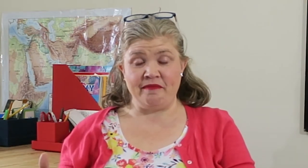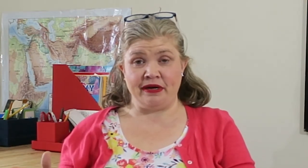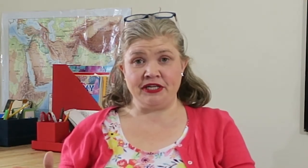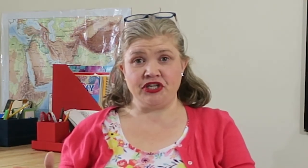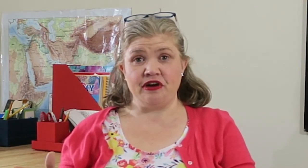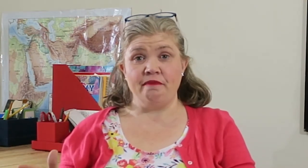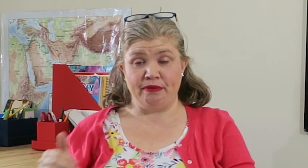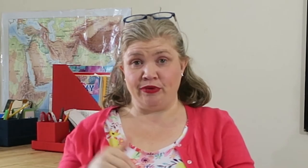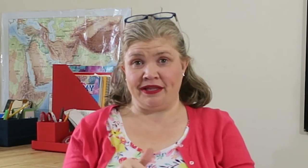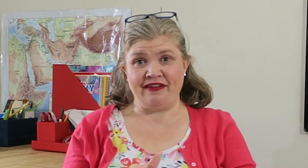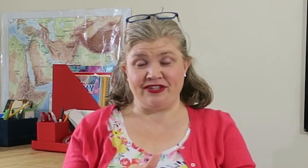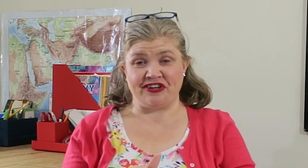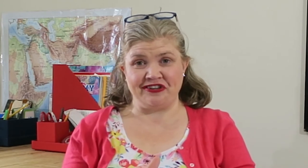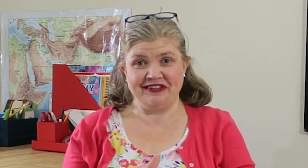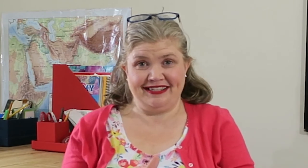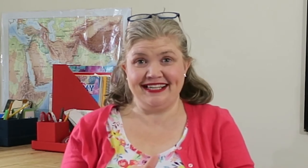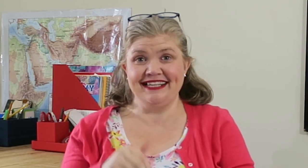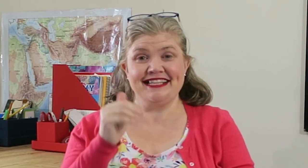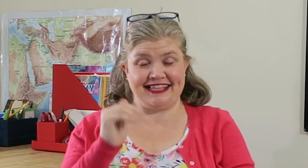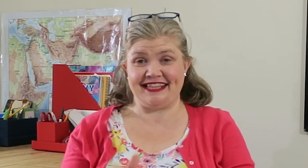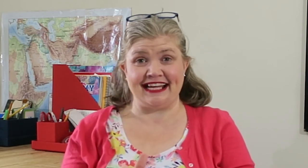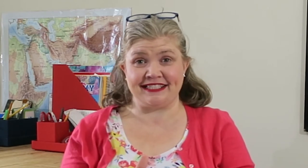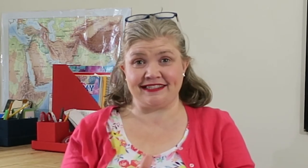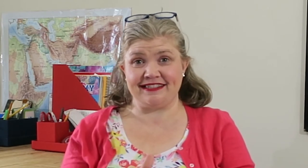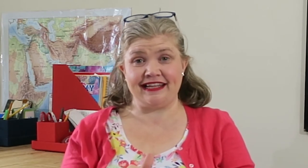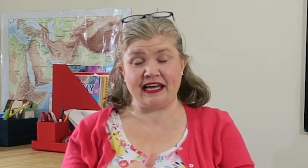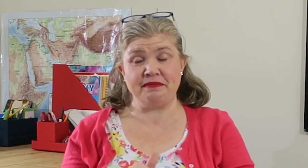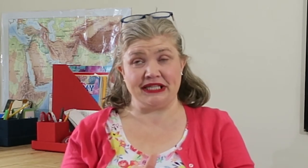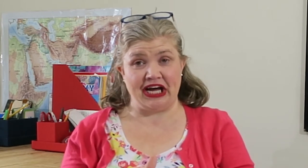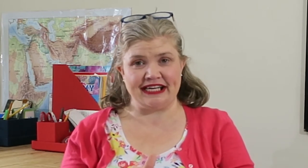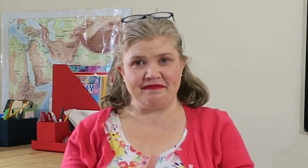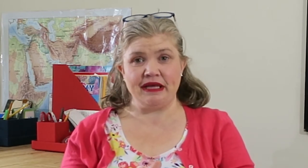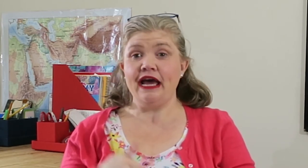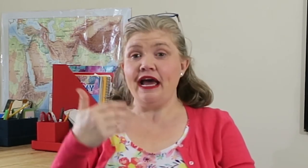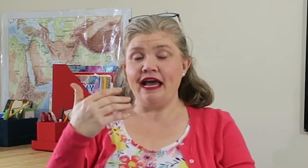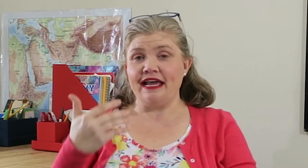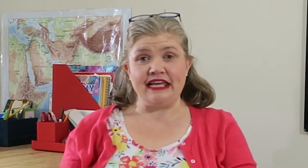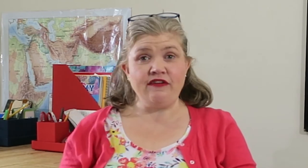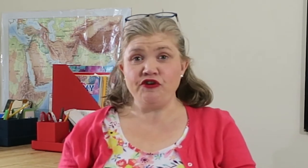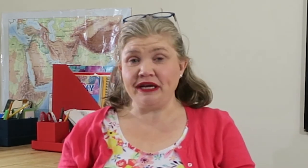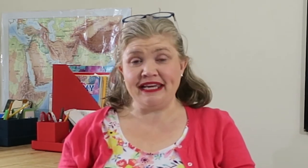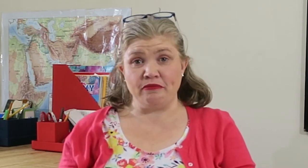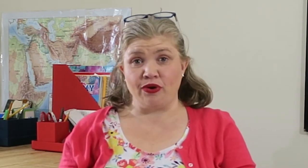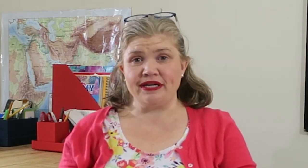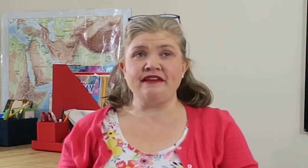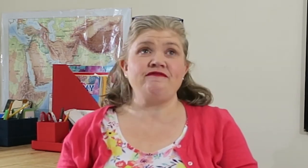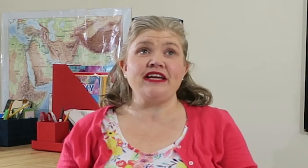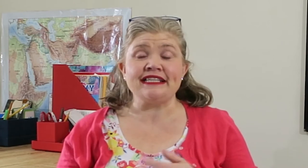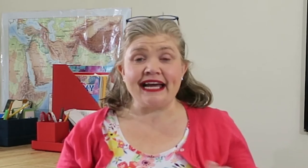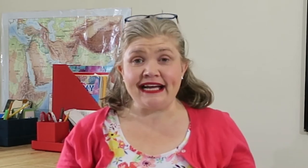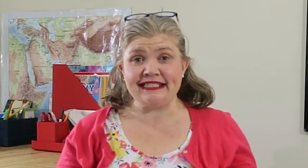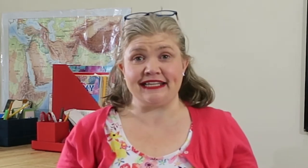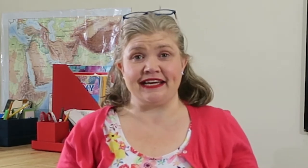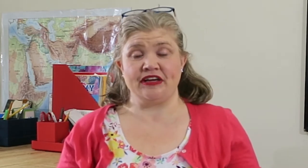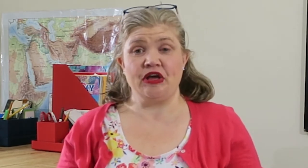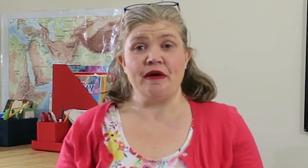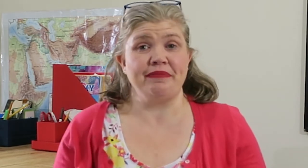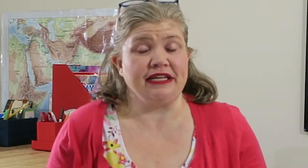not much, but when life is hard, that, that can be a lot. If you can get more done, fantastic. But